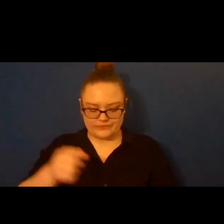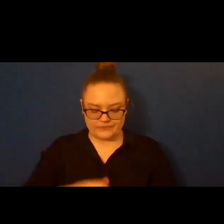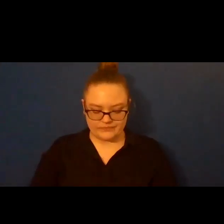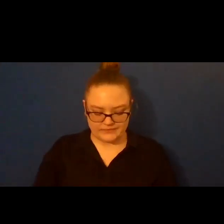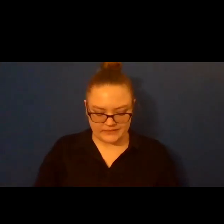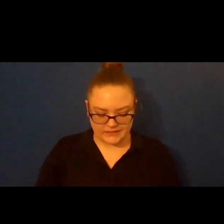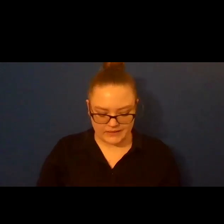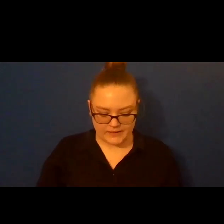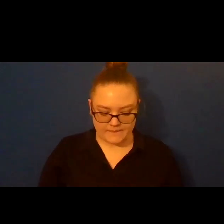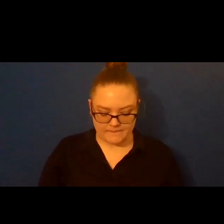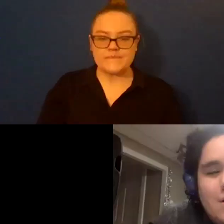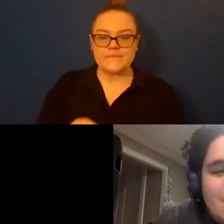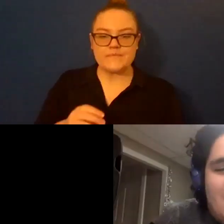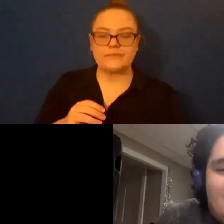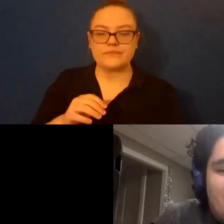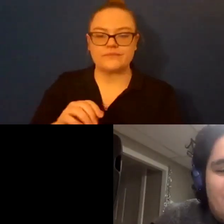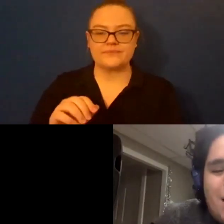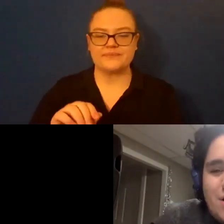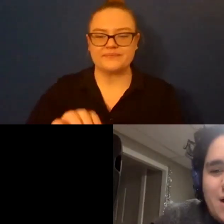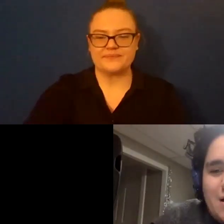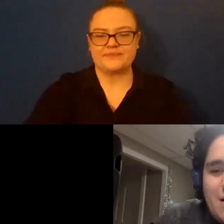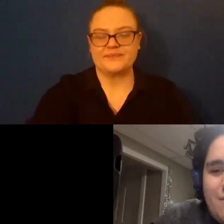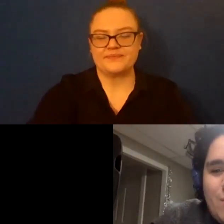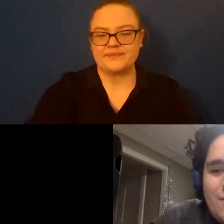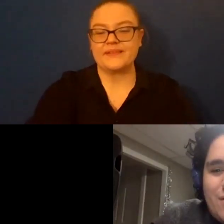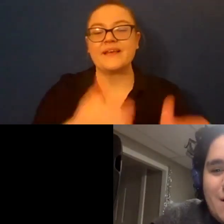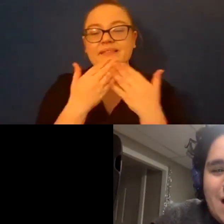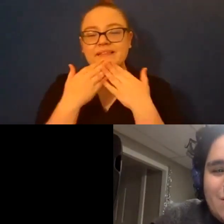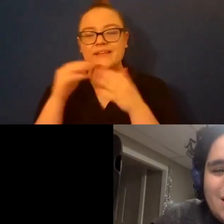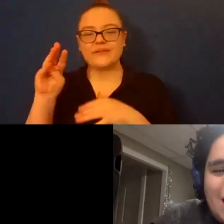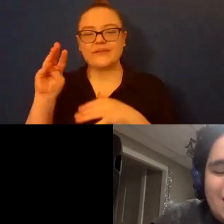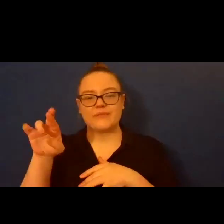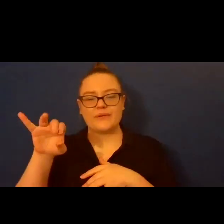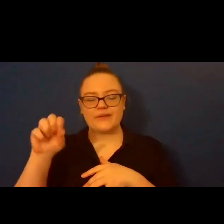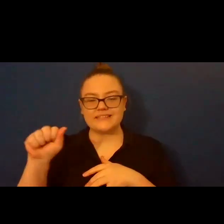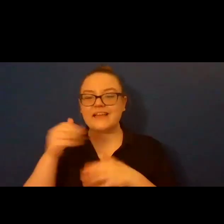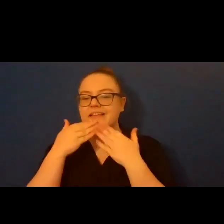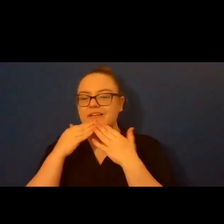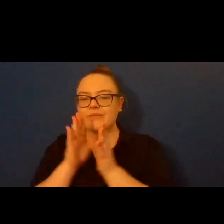Hi, thank you, Marissa. Thank you, Books Are Magic, and everyone for coming out tonight.